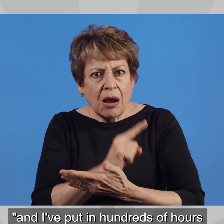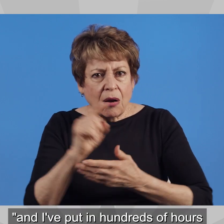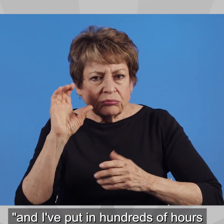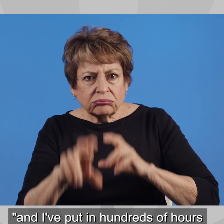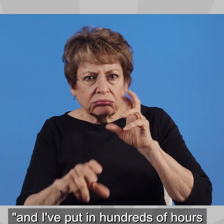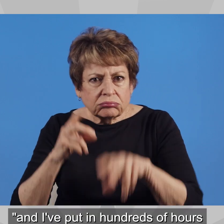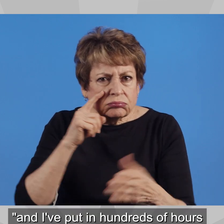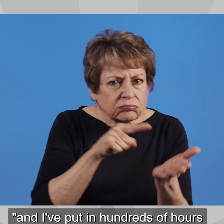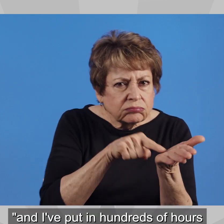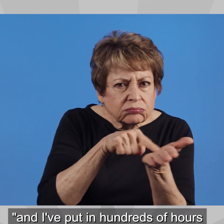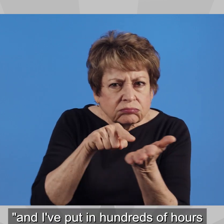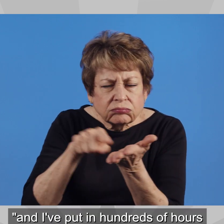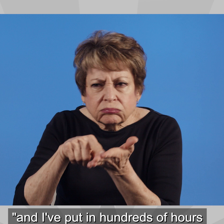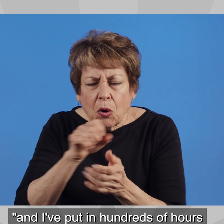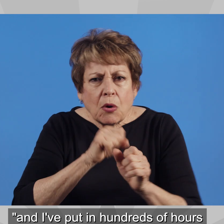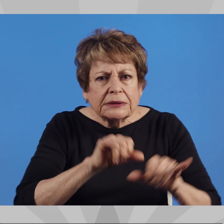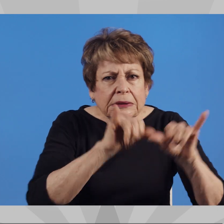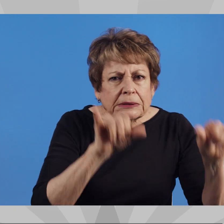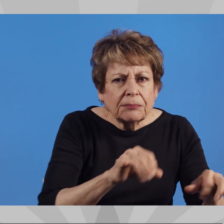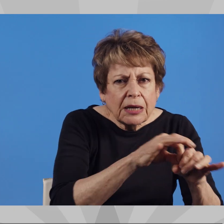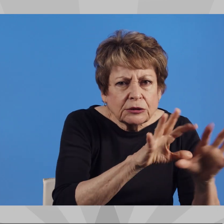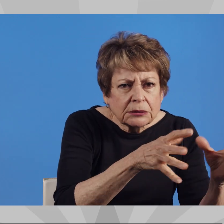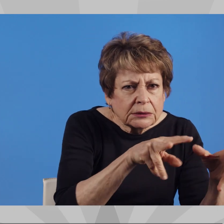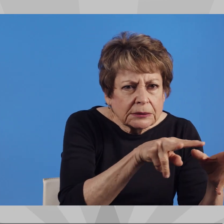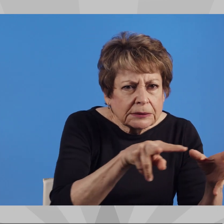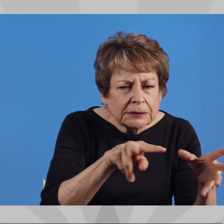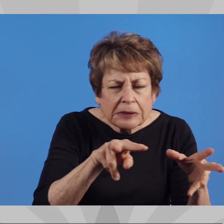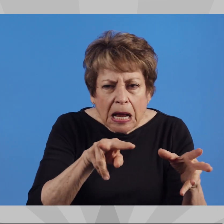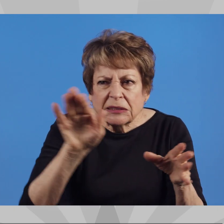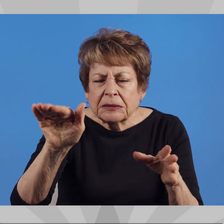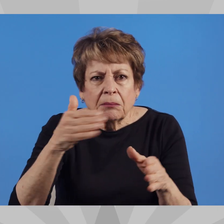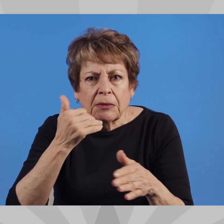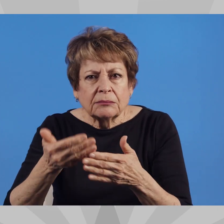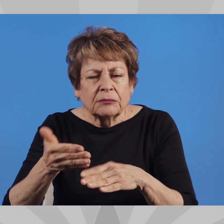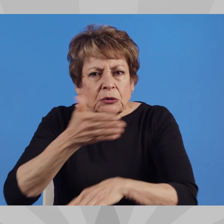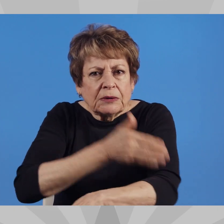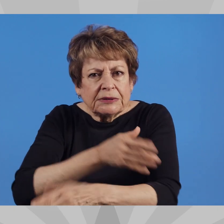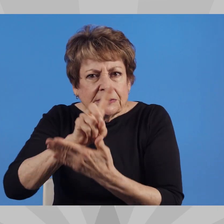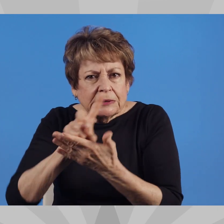hours on auditing the old system and helping design improvements to it.